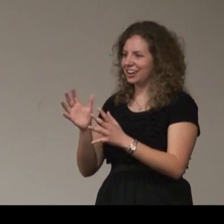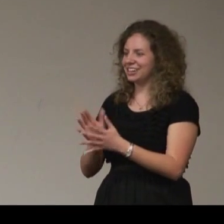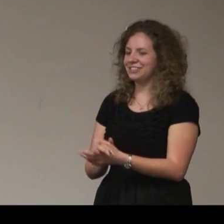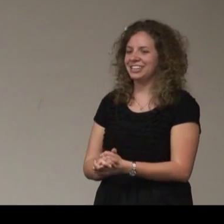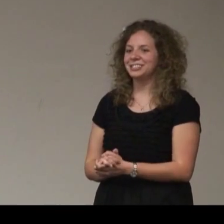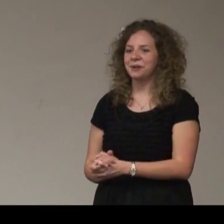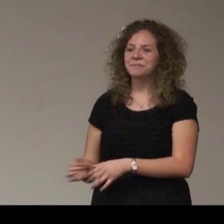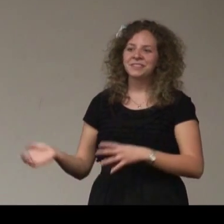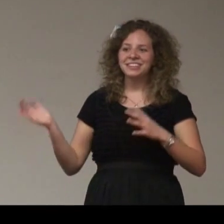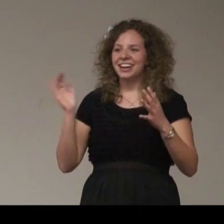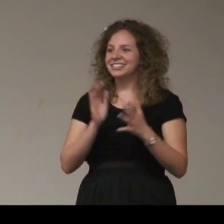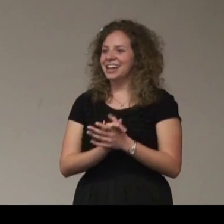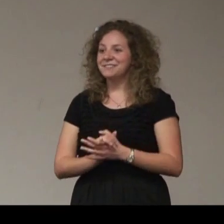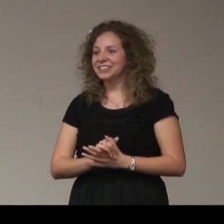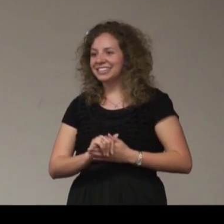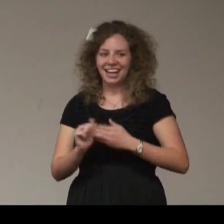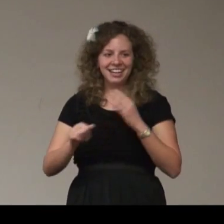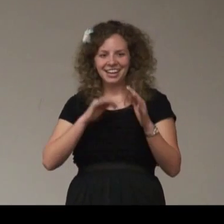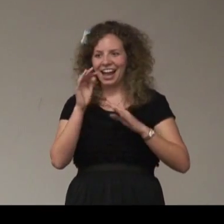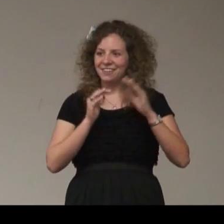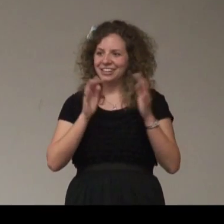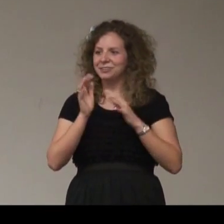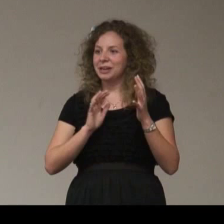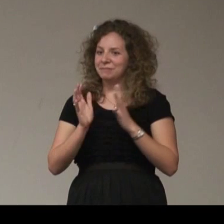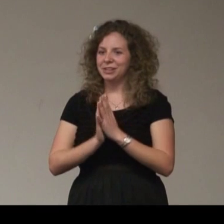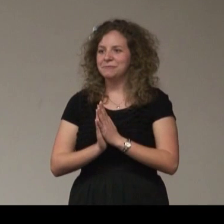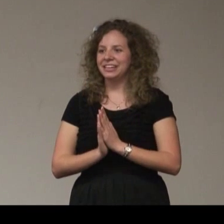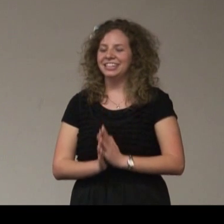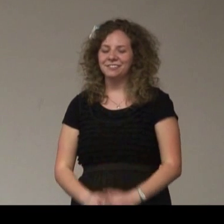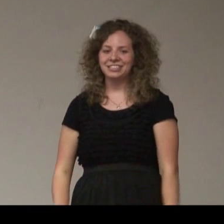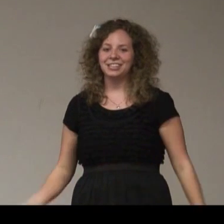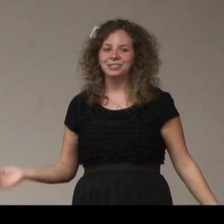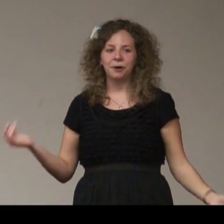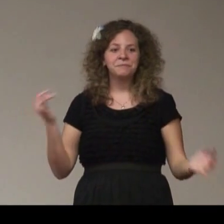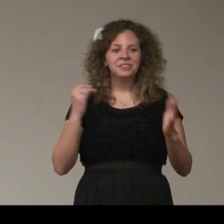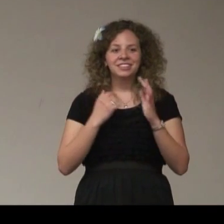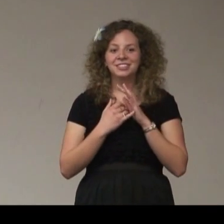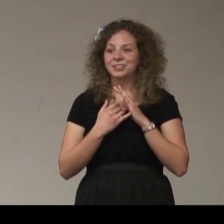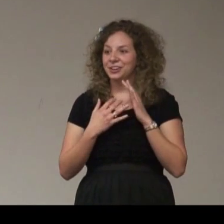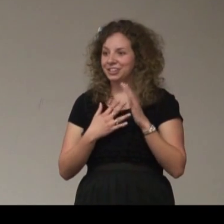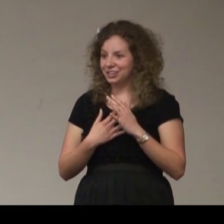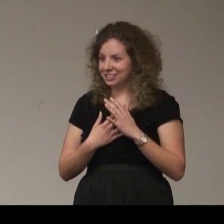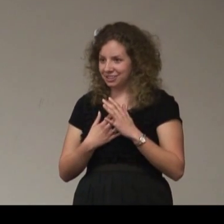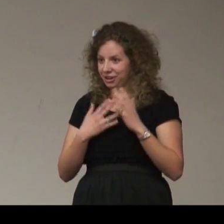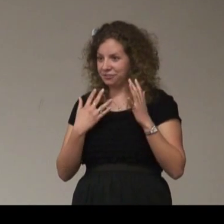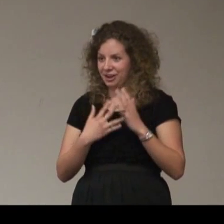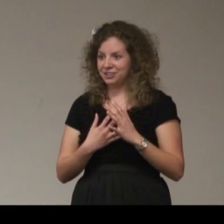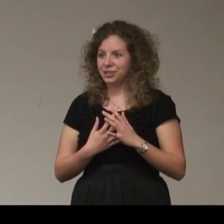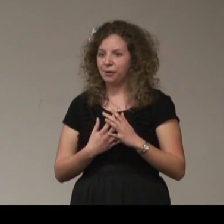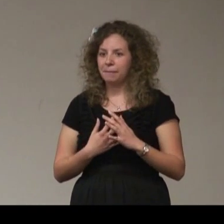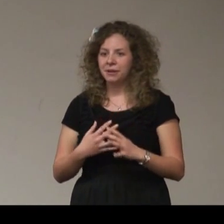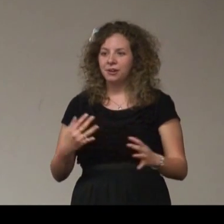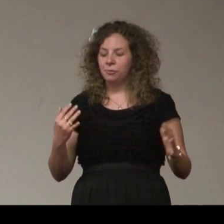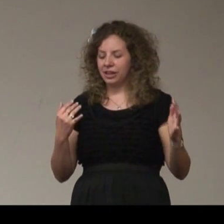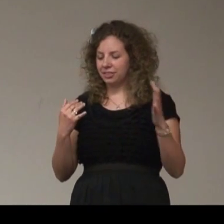talk and everything. So that day, I'm really excited. I have my little plan and everything. So this girl and her friend show up with